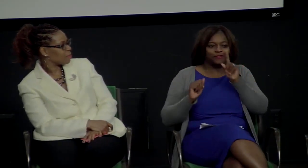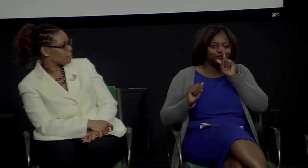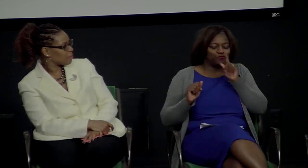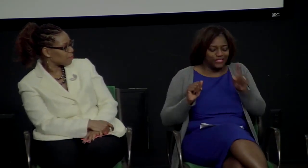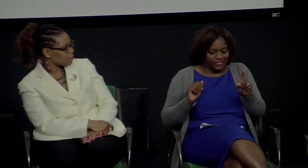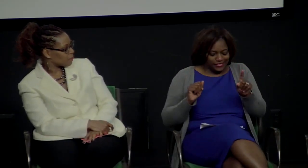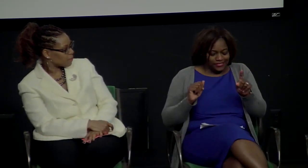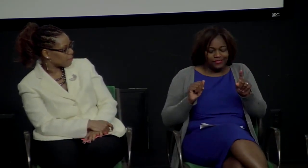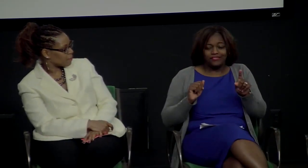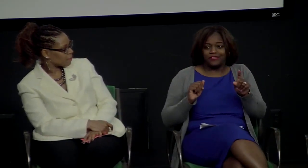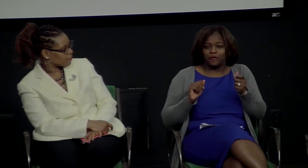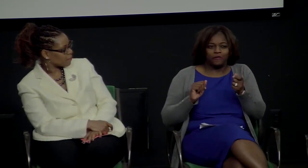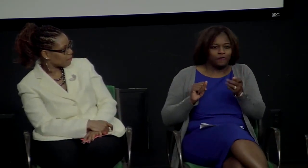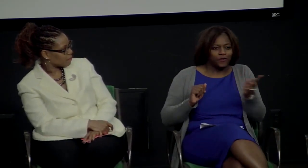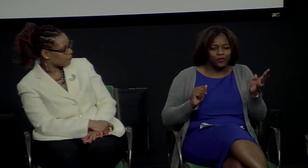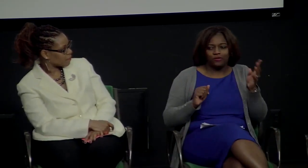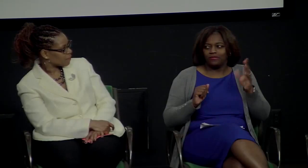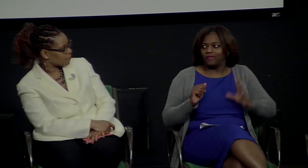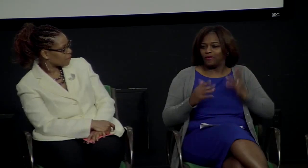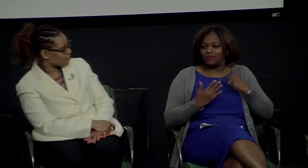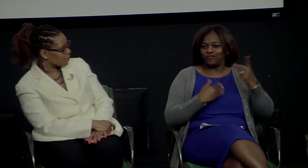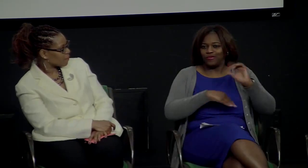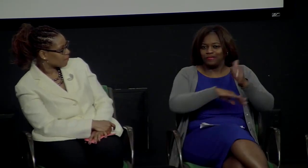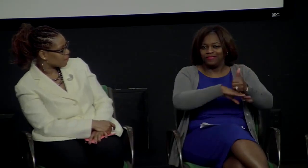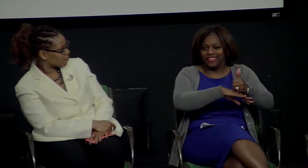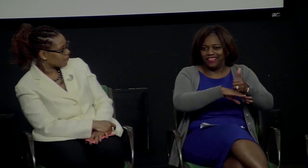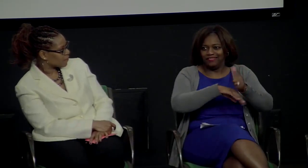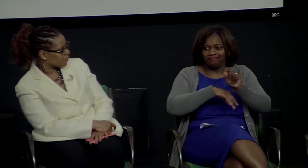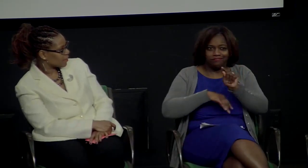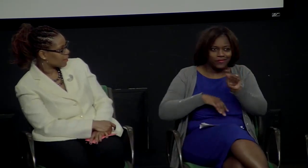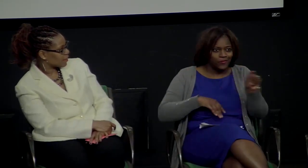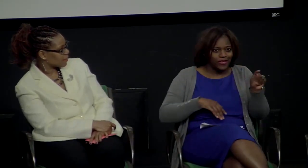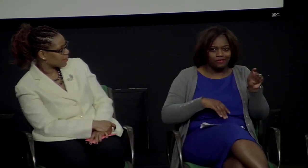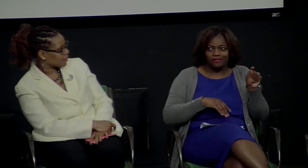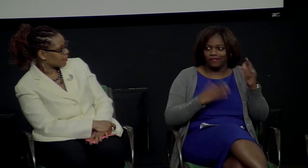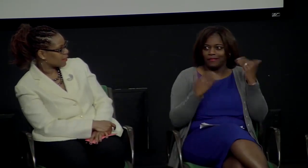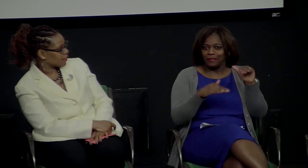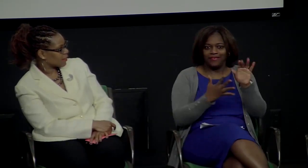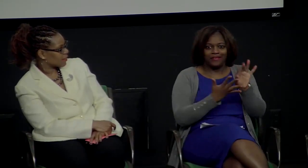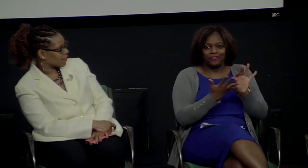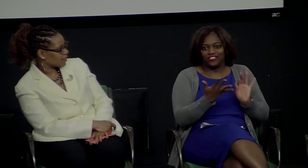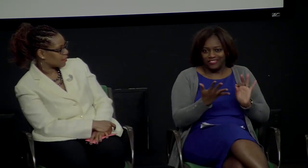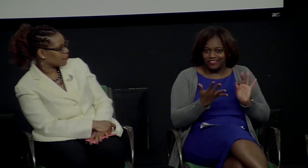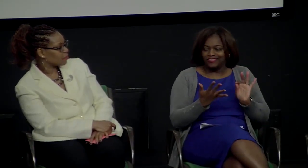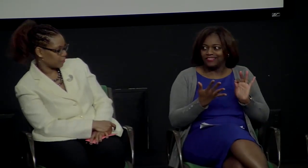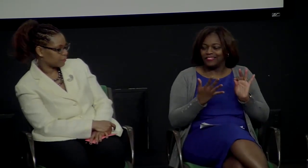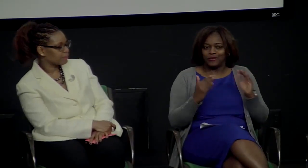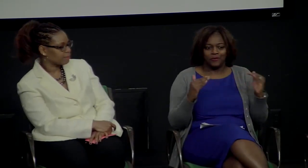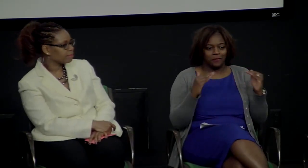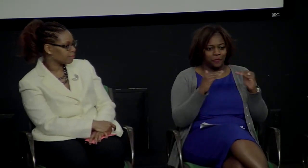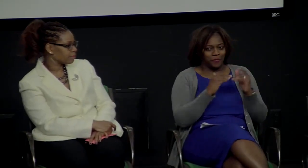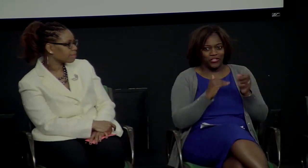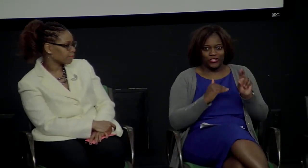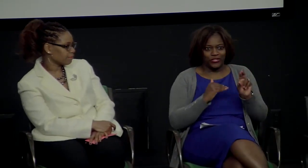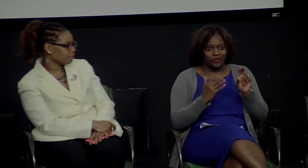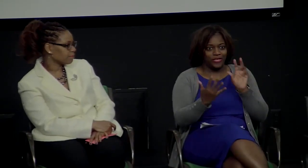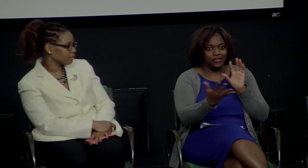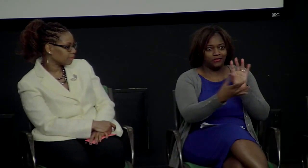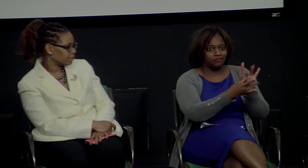Well, the significance of a peer mentoring group is that there are a few formal peer programs that are set up and there